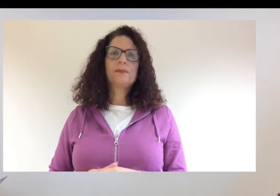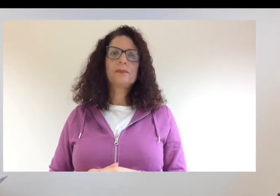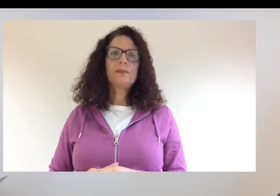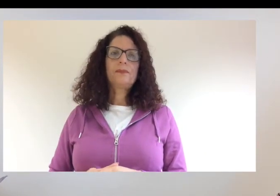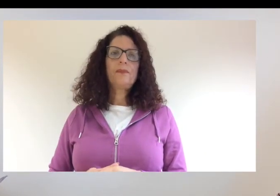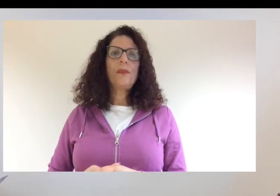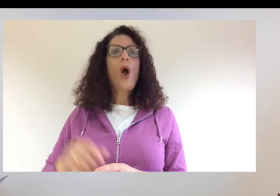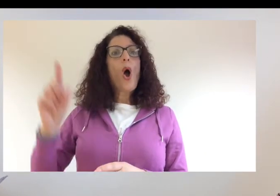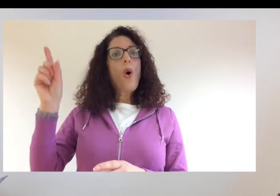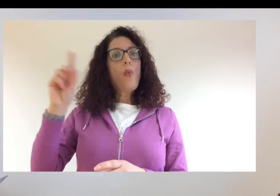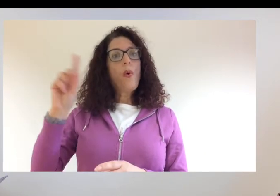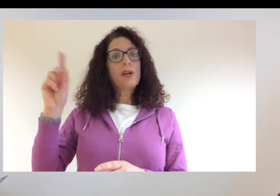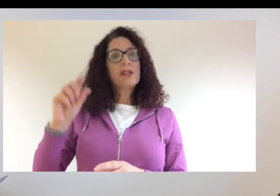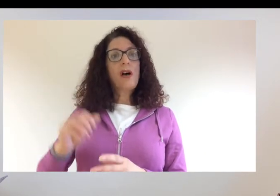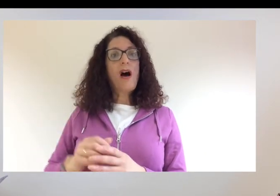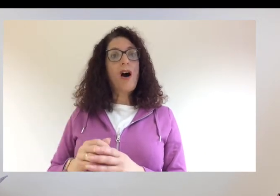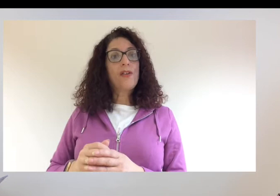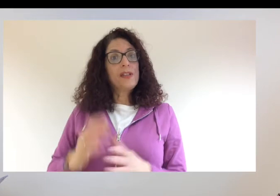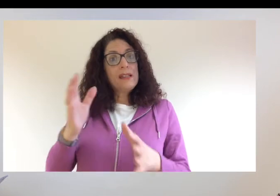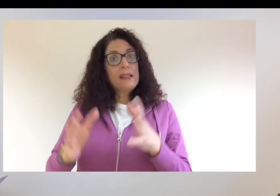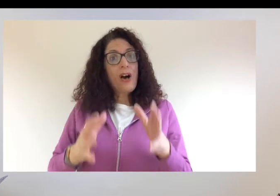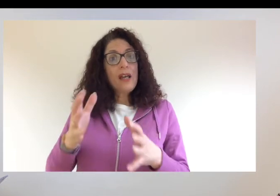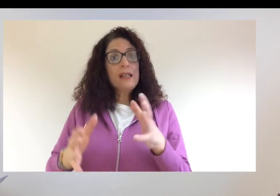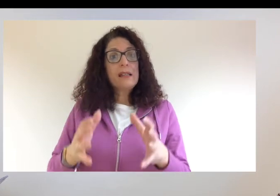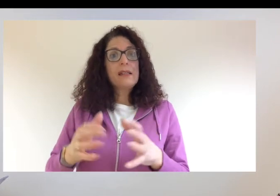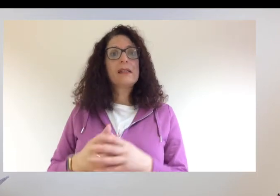What are the signs of coronavirus?